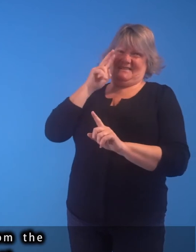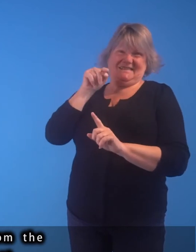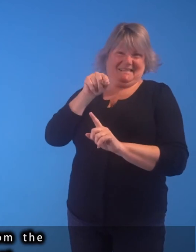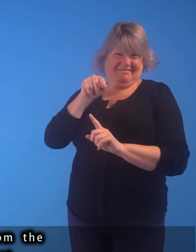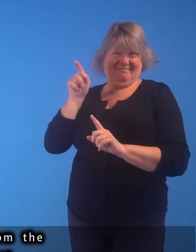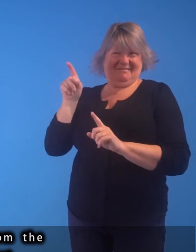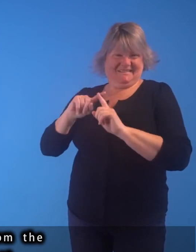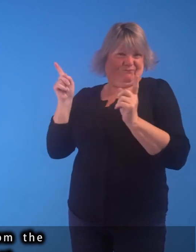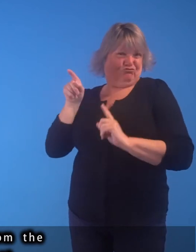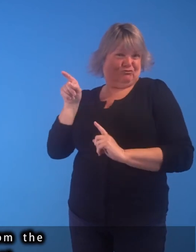we've just been looking at.